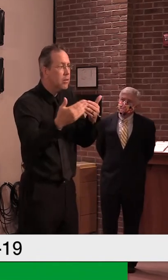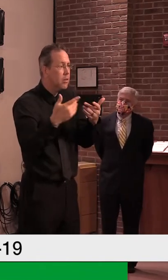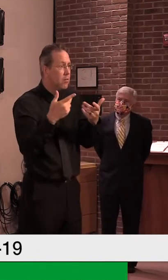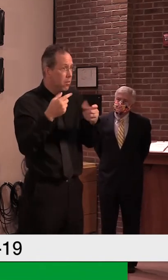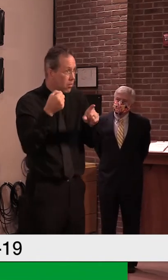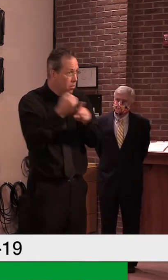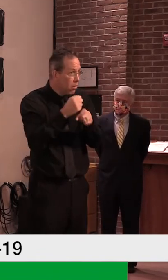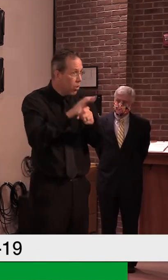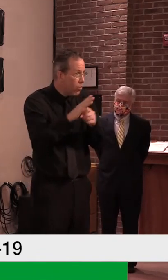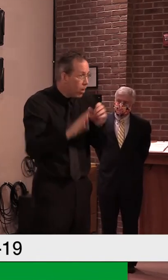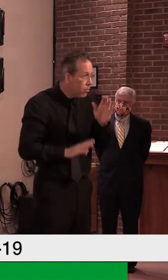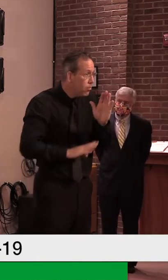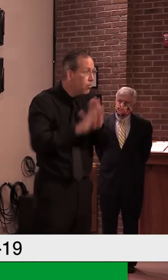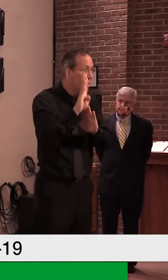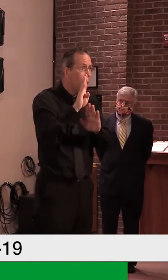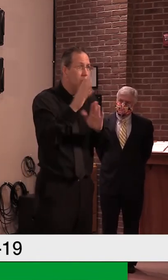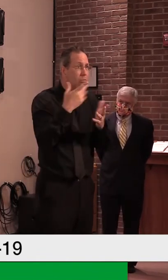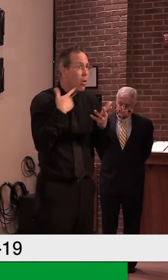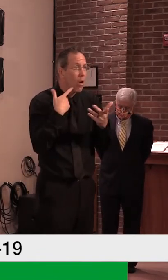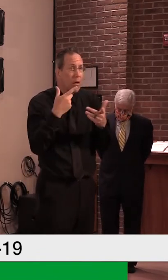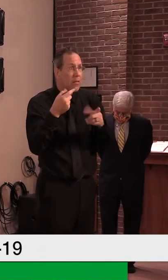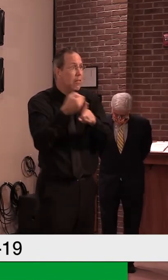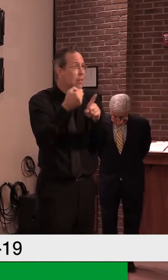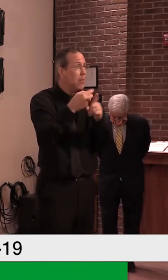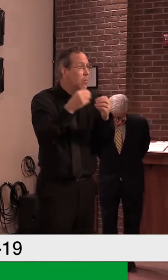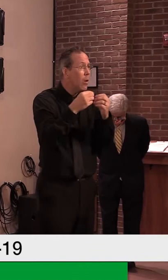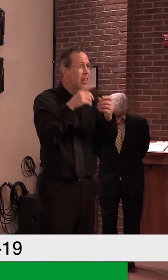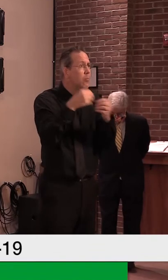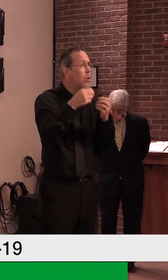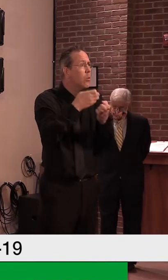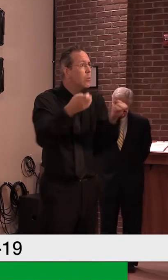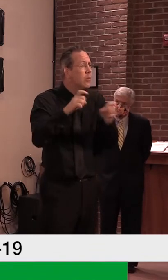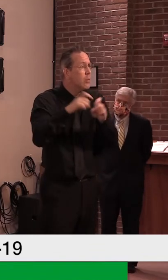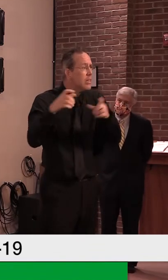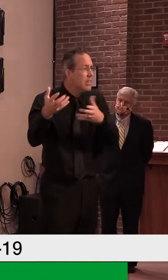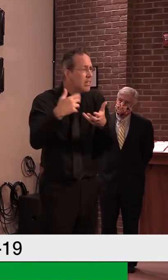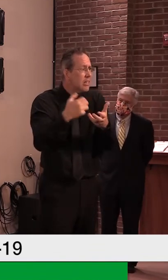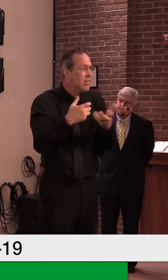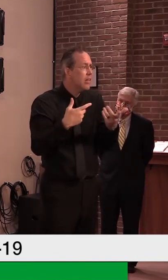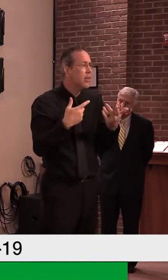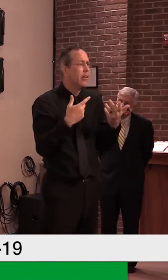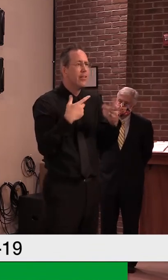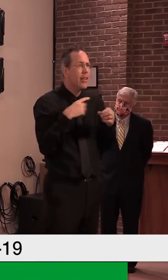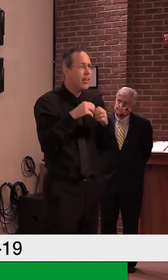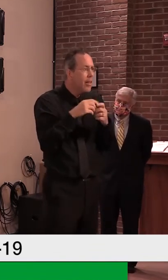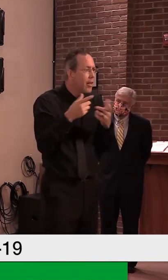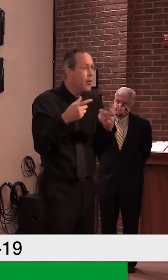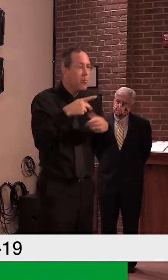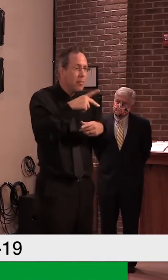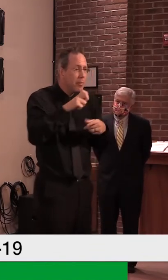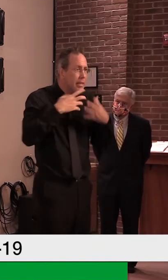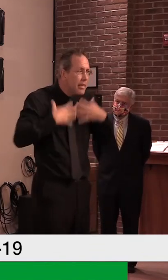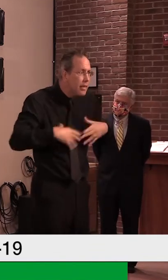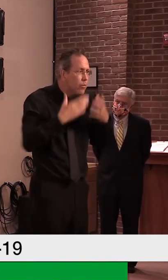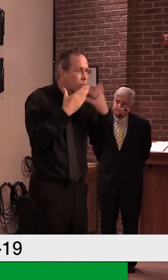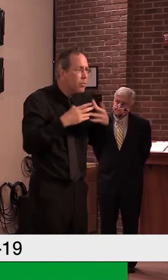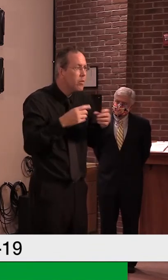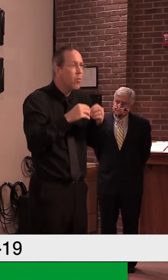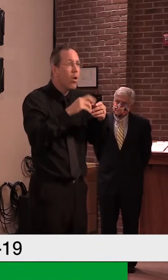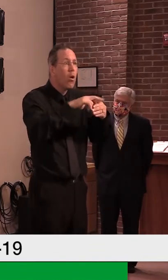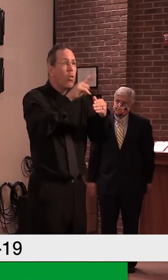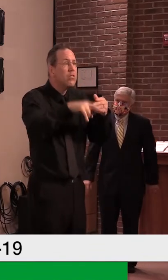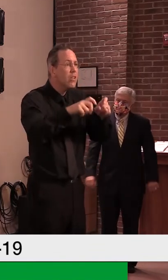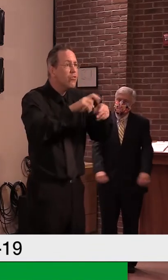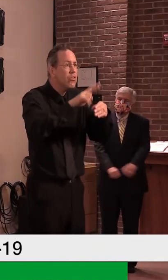request for testing and a problem with turnaround time in testing. So we have to be very, very aware of that all along.